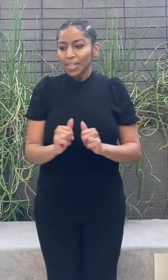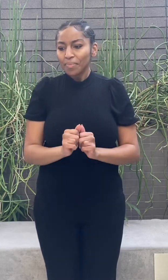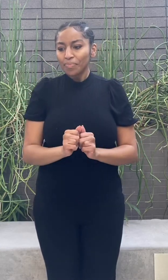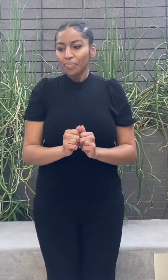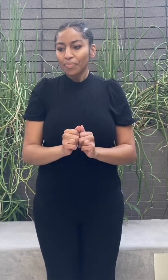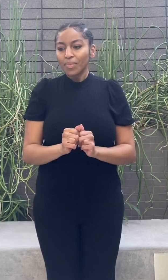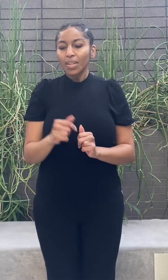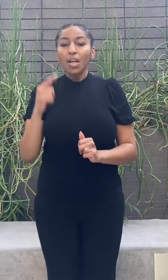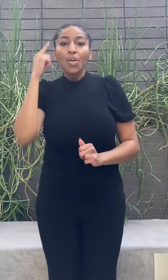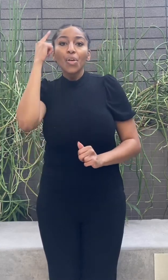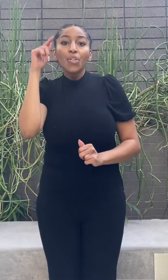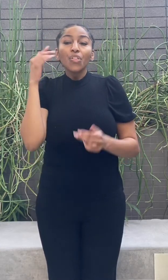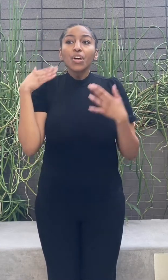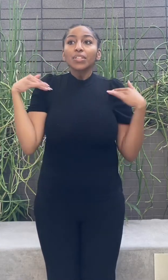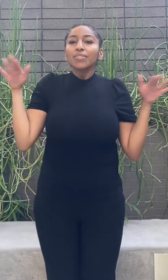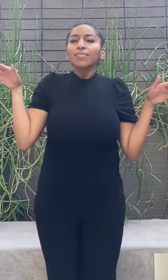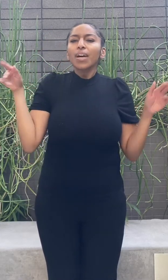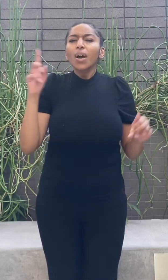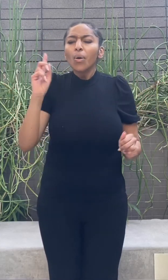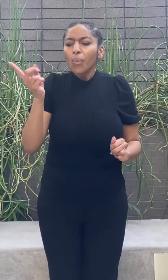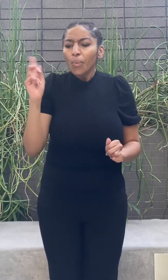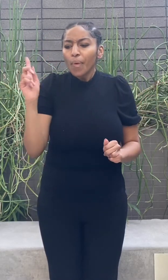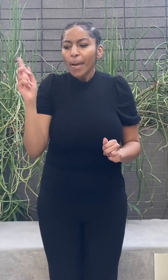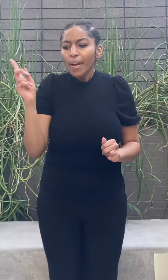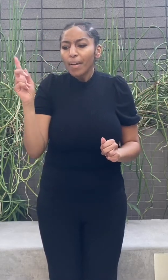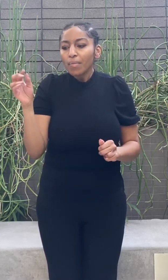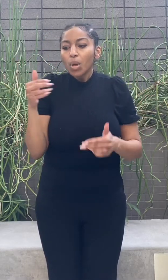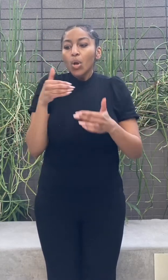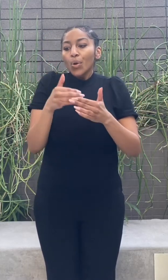call them, felt like home, like wings.